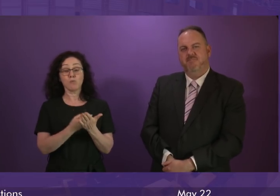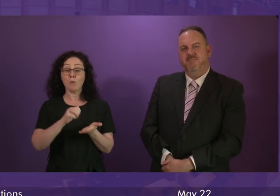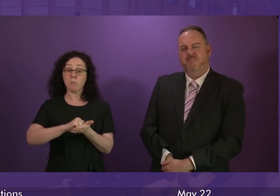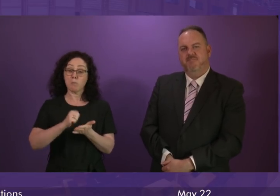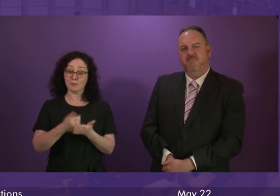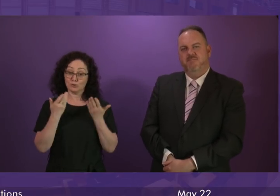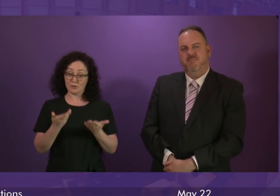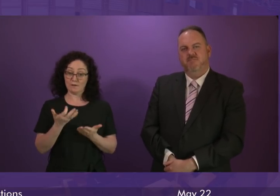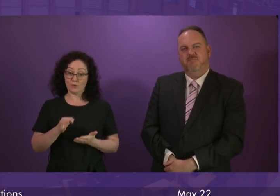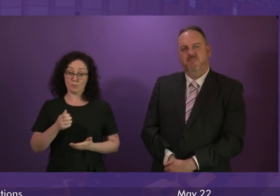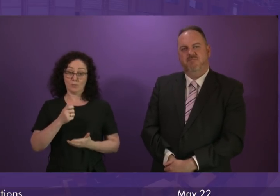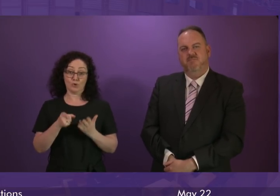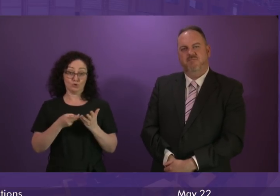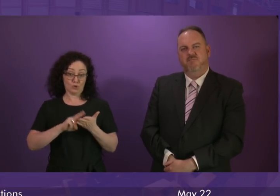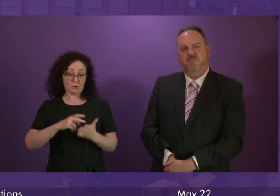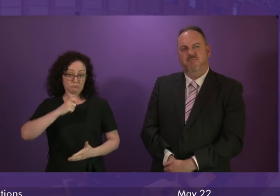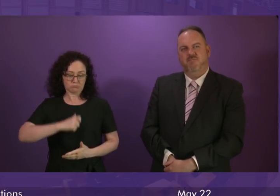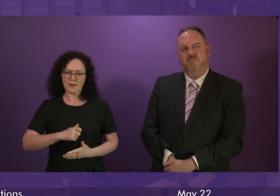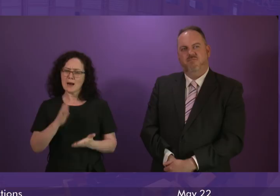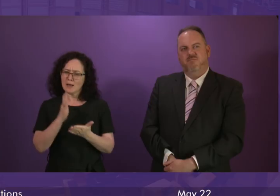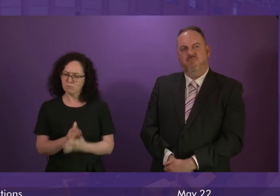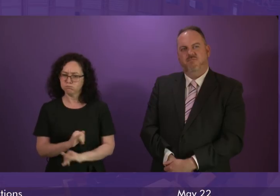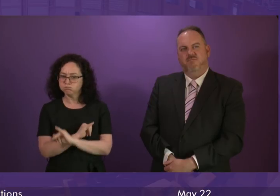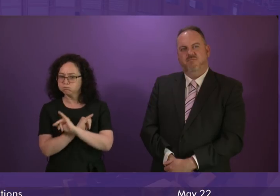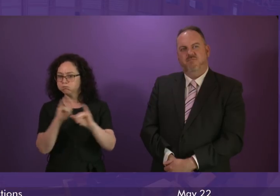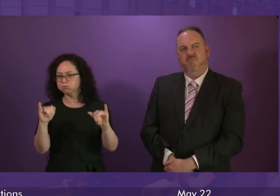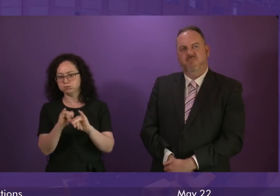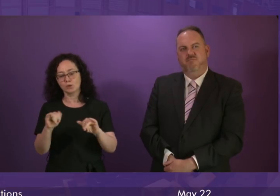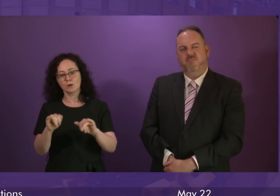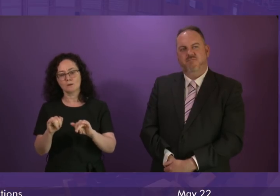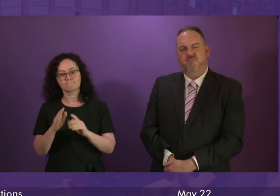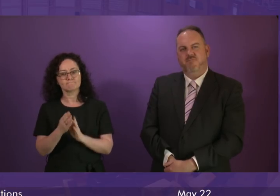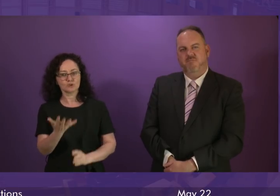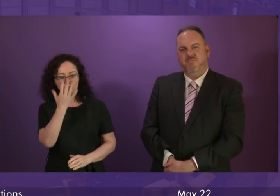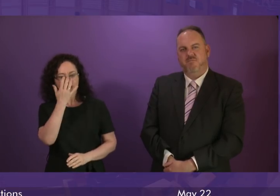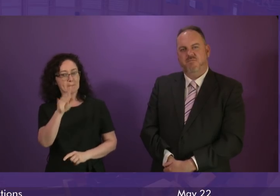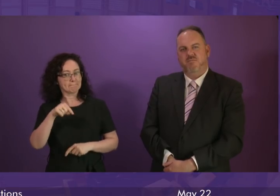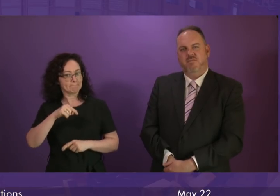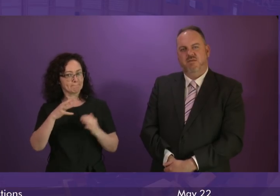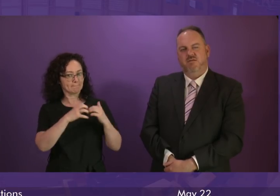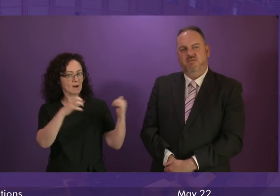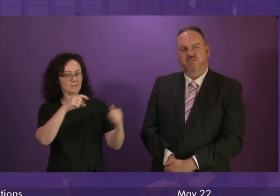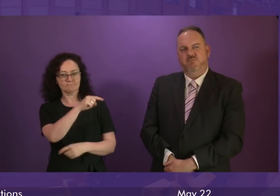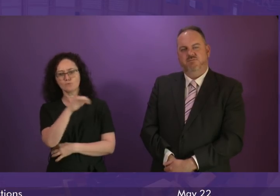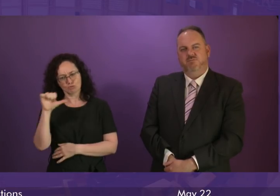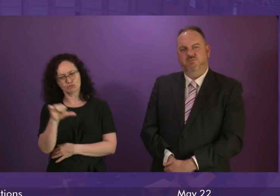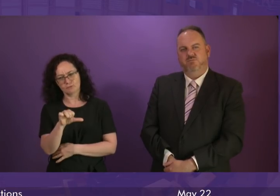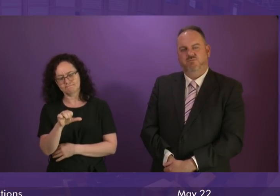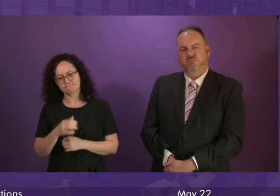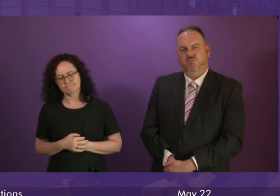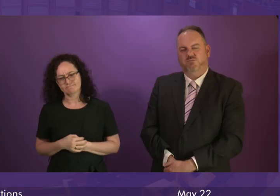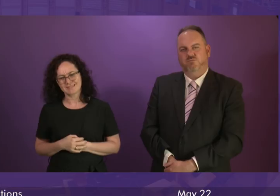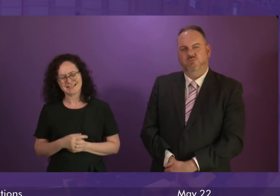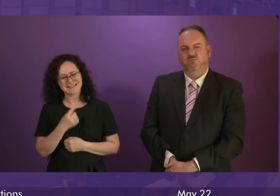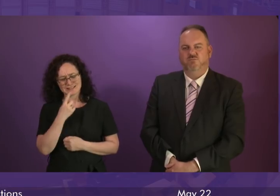Rapporteur is shocking and frankly it should shame every member of the UK government. It